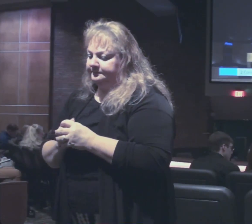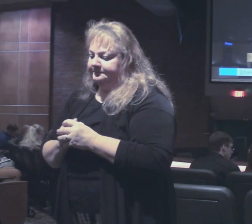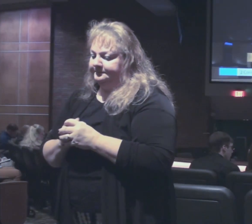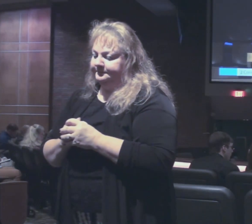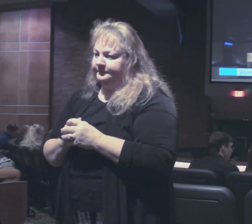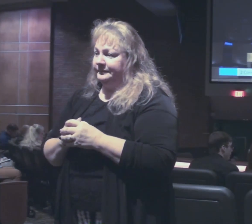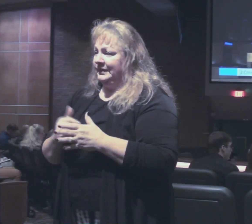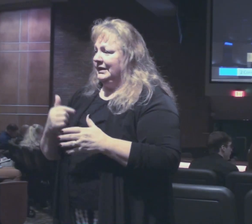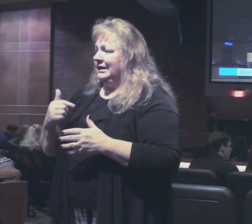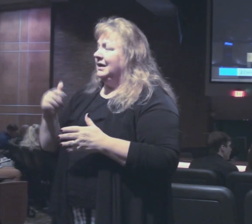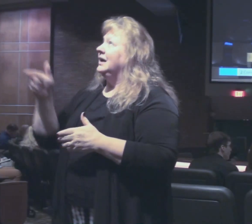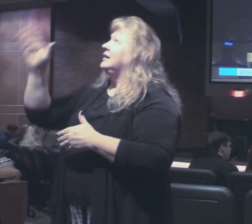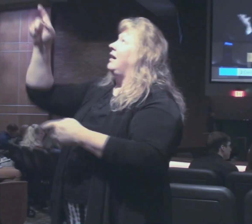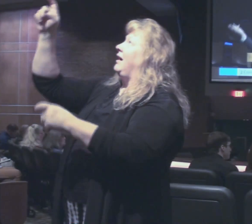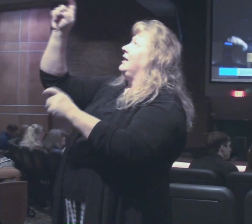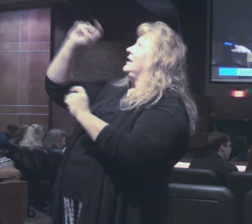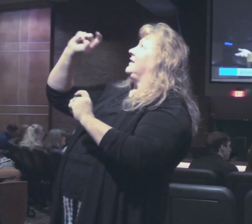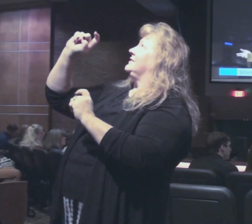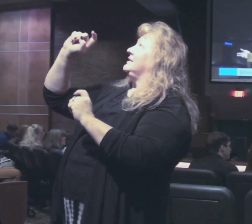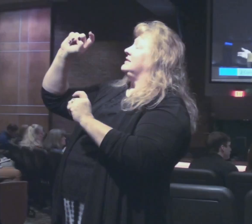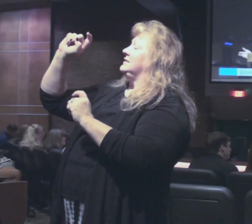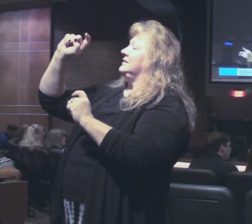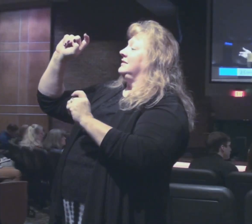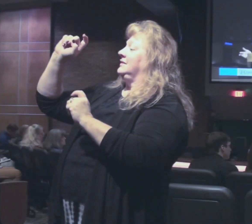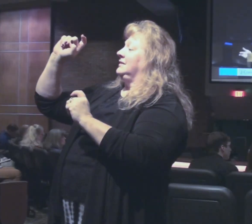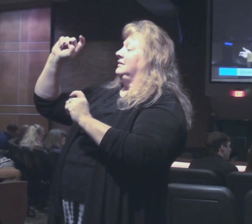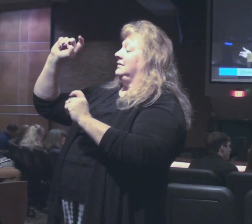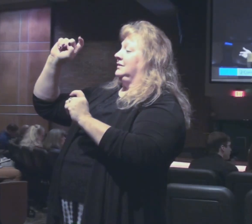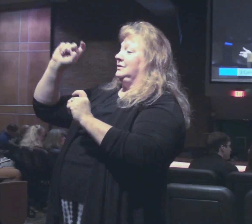we are enriched for all liberality